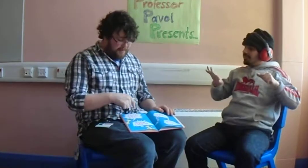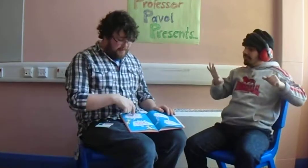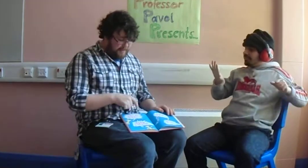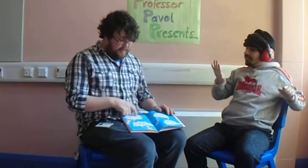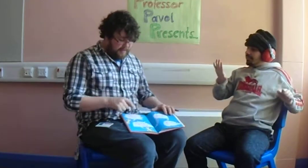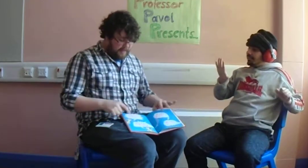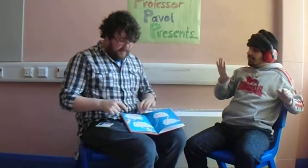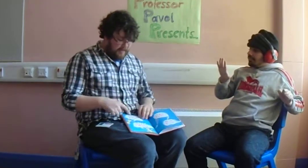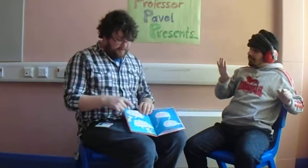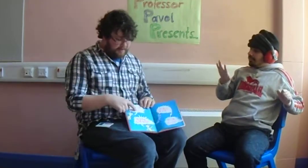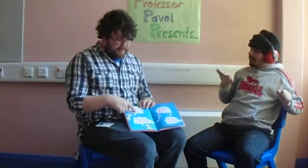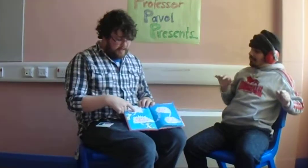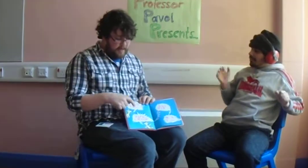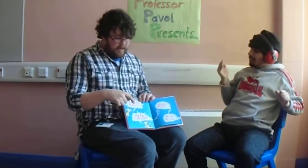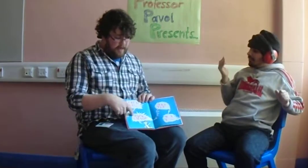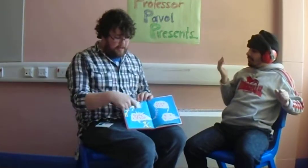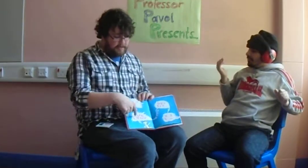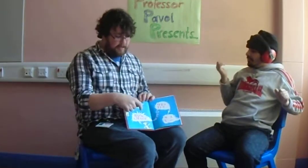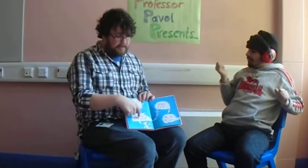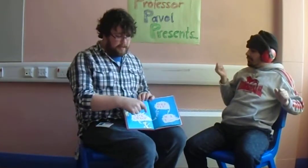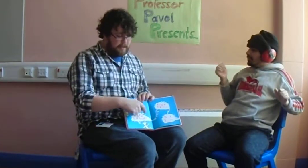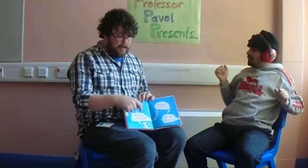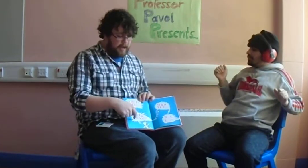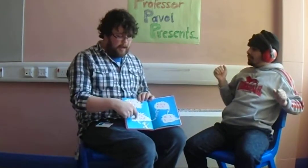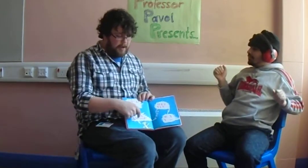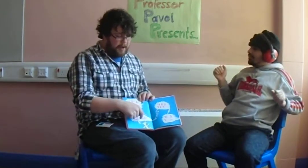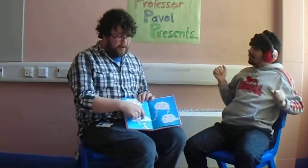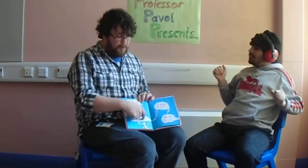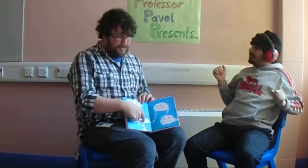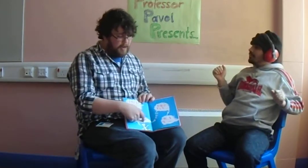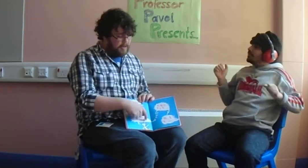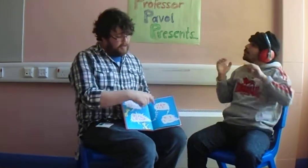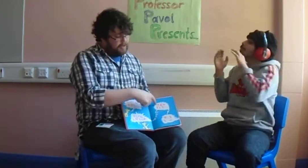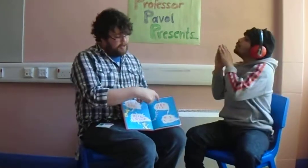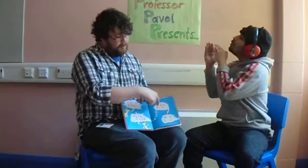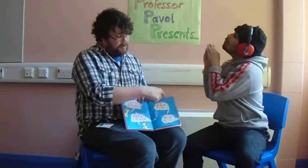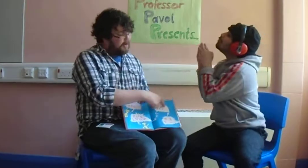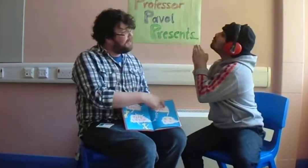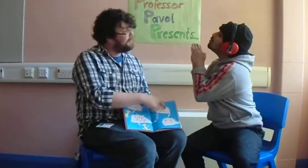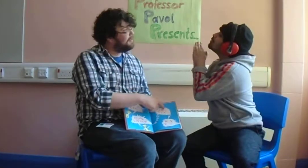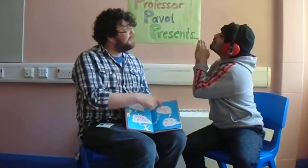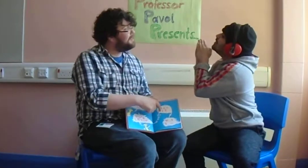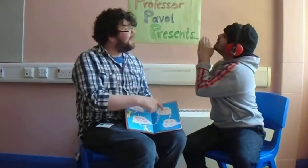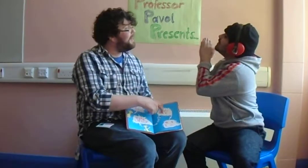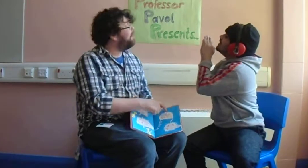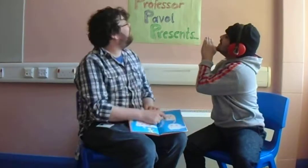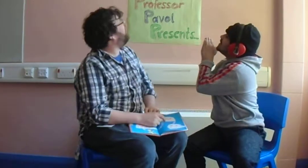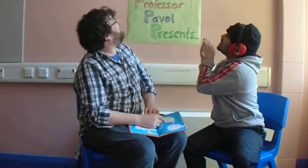B, C, D, E, F, G, H, I, J, K, L, M, O, P, Q, R, S, T, U, V.